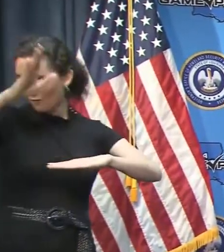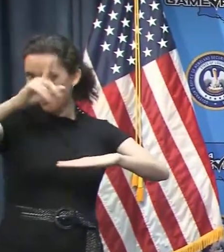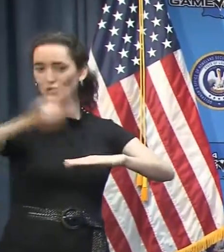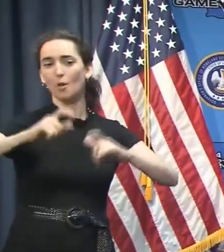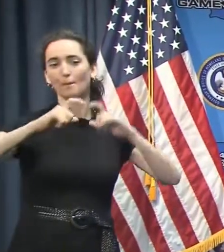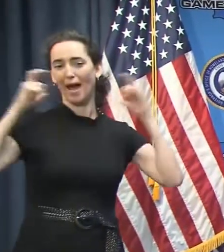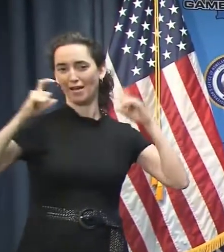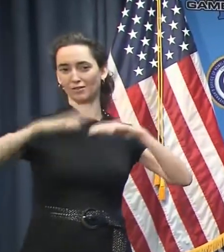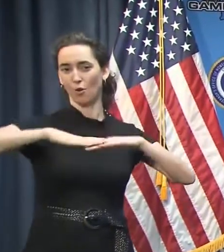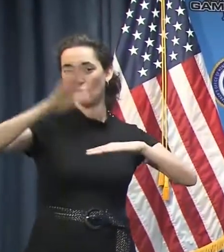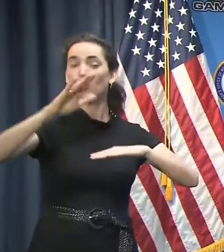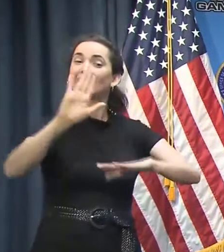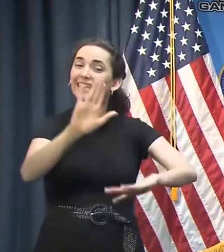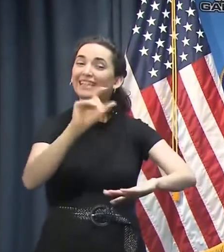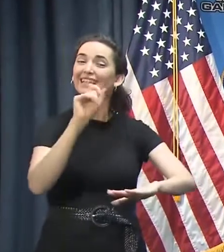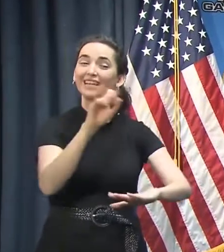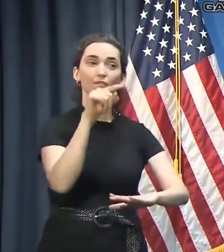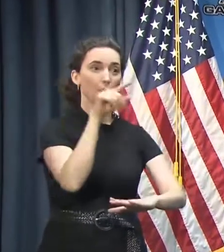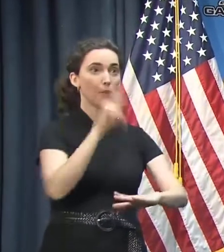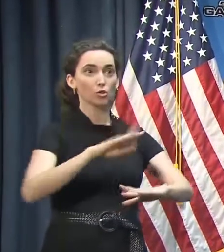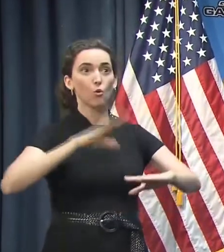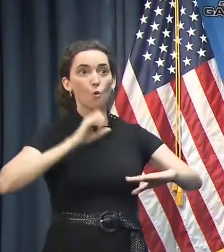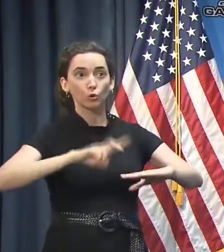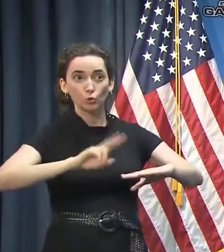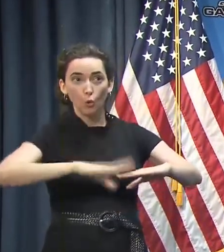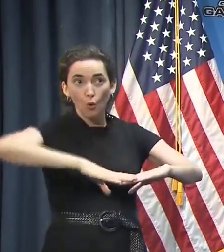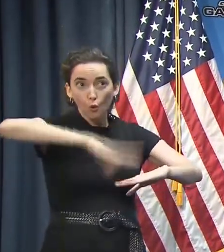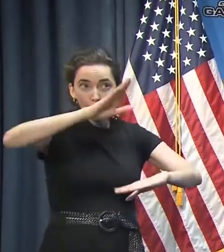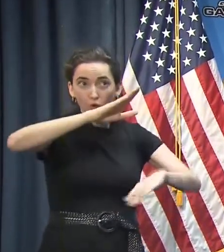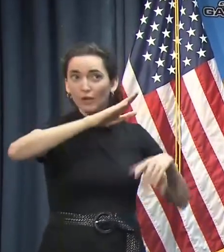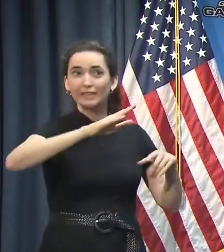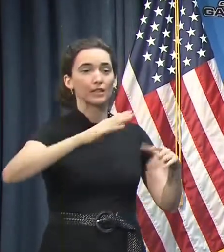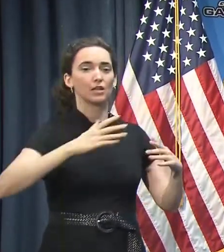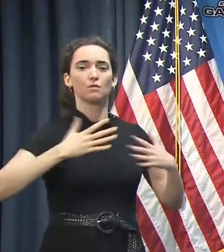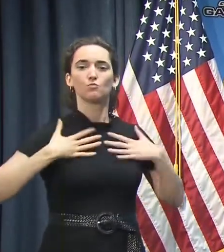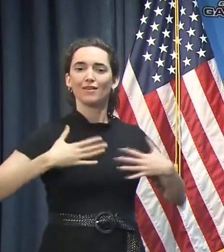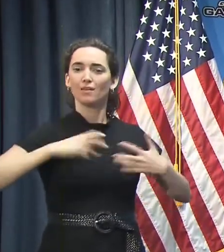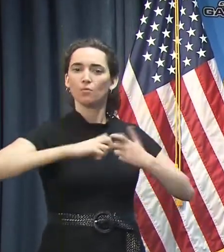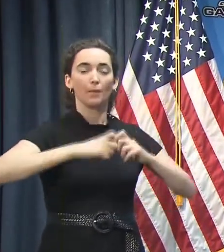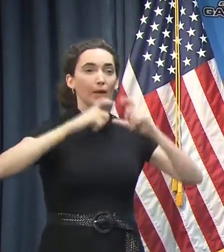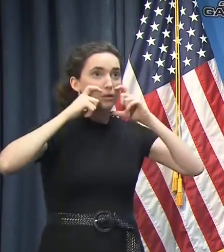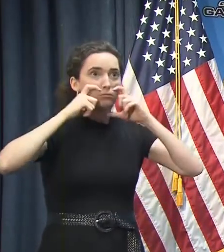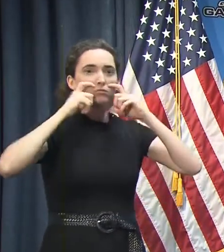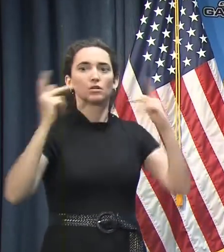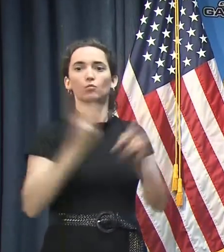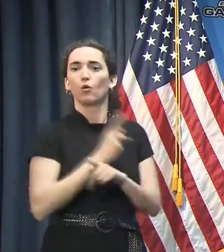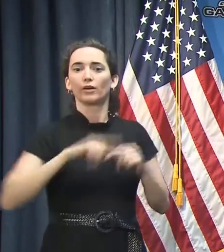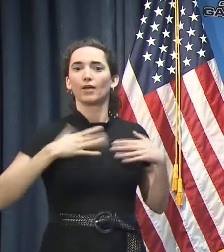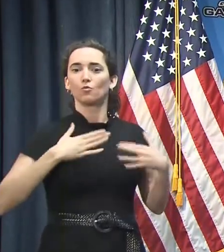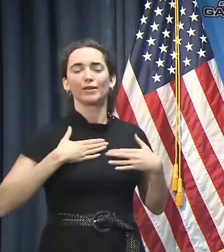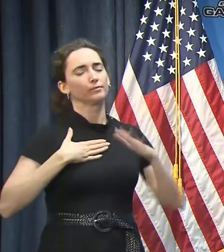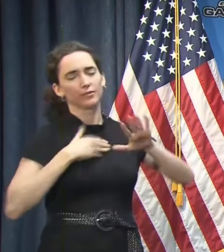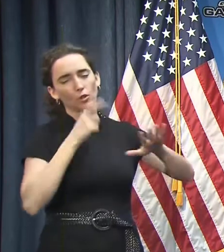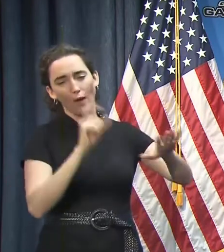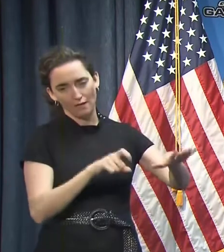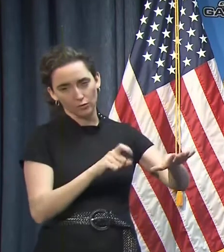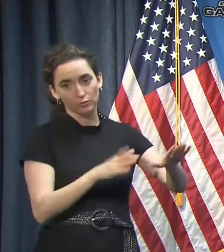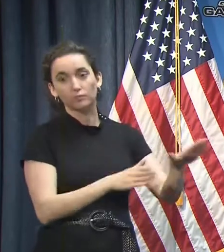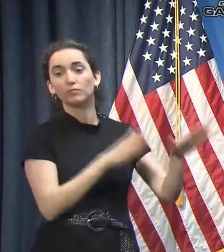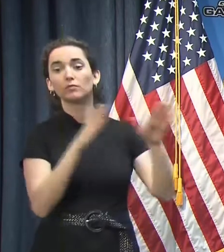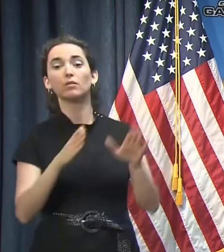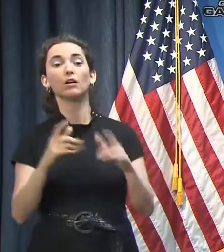that make it where they just shouldn't wear a mask. And masks or face covering should be worn indoors and outdoors